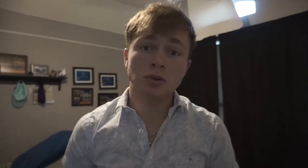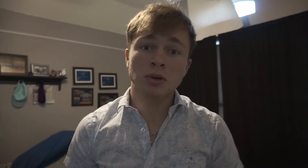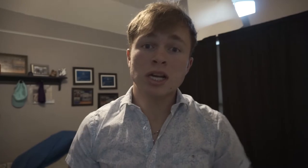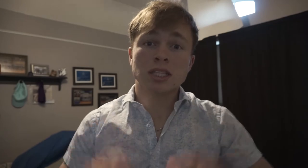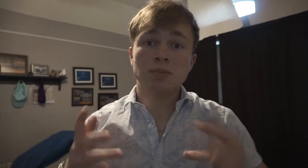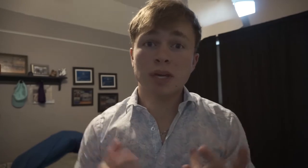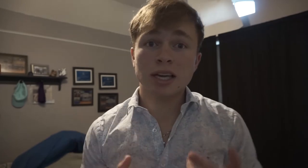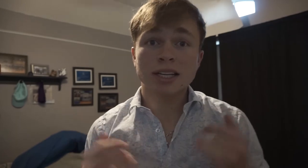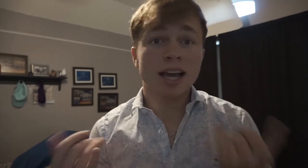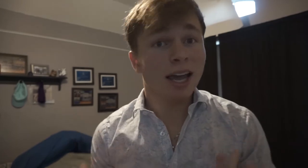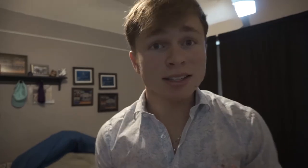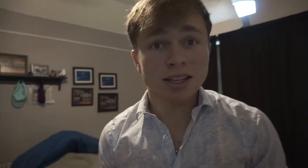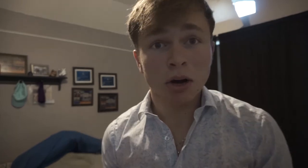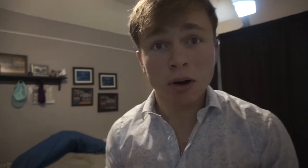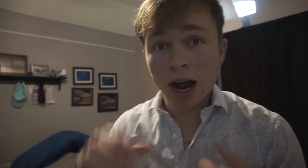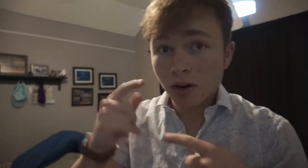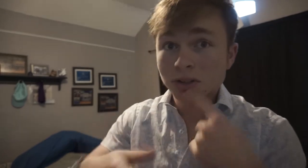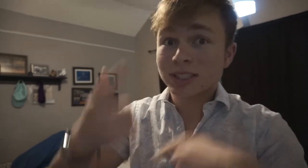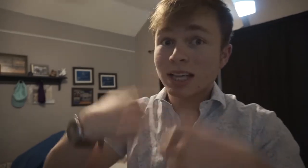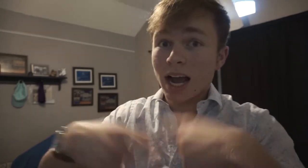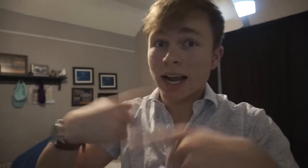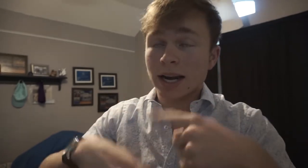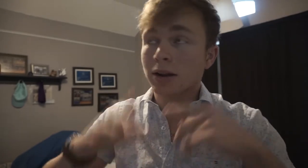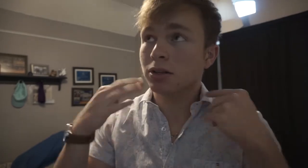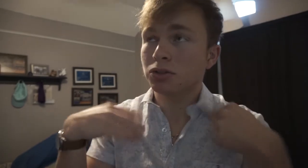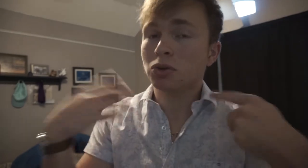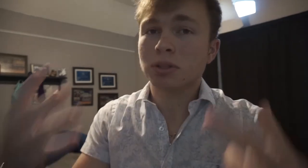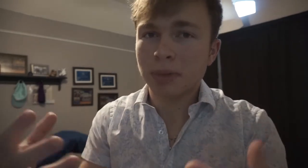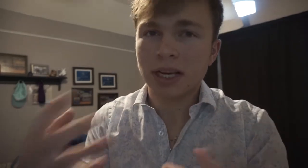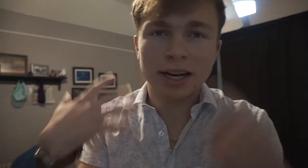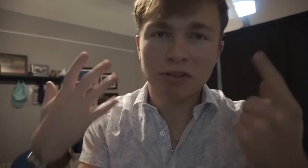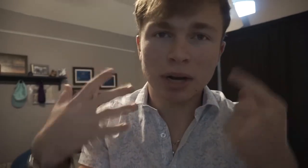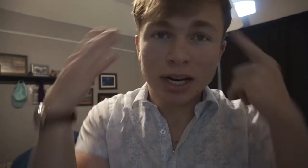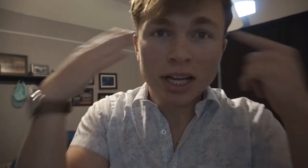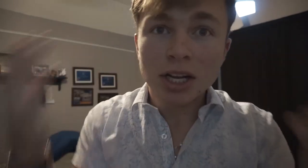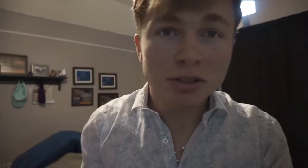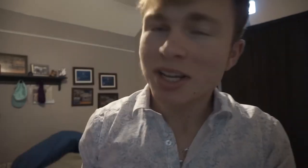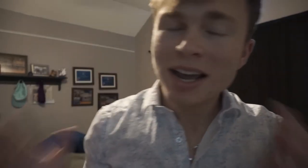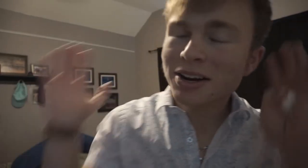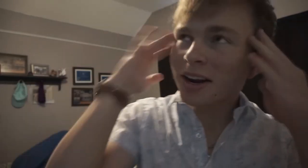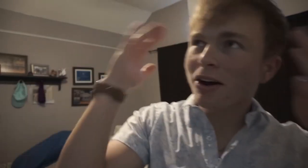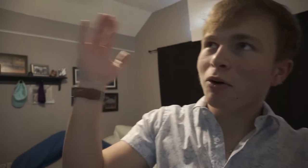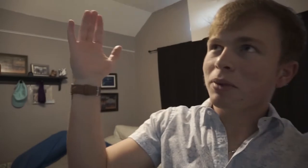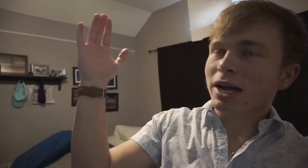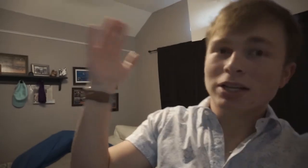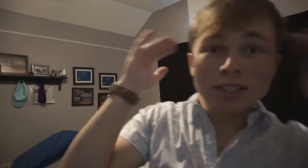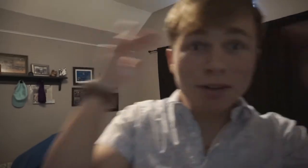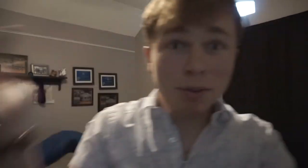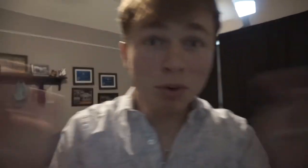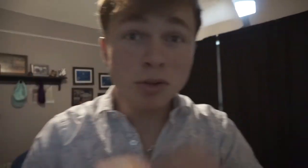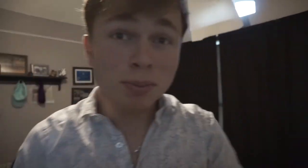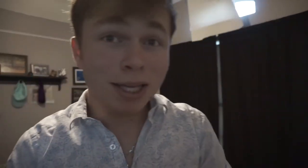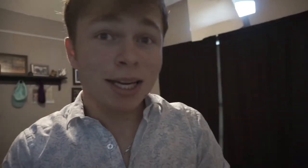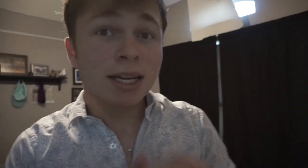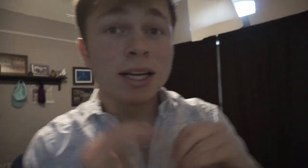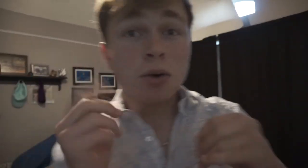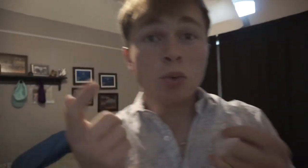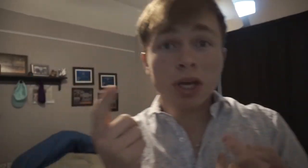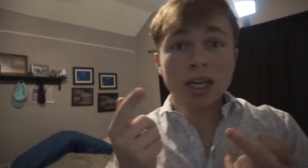speak ASL. How to sign. You don't speak. Never mind. Oh my gosh. Deaf people don't speak. We